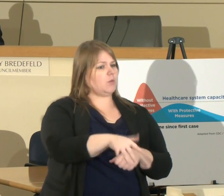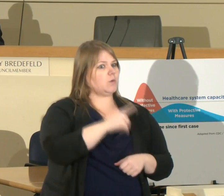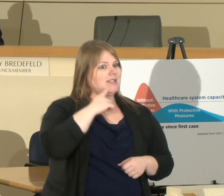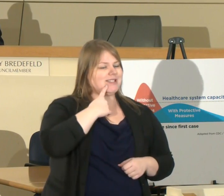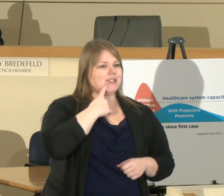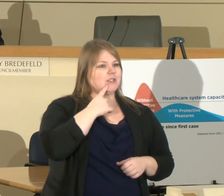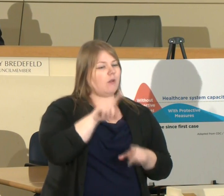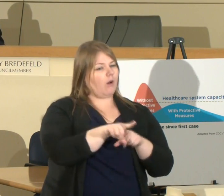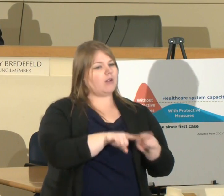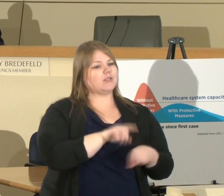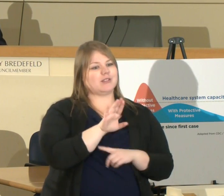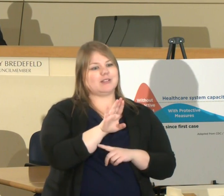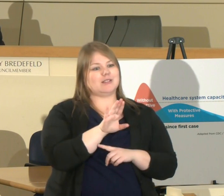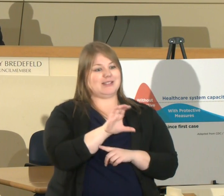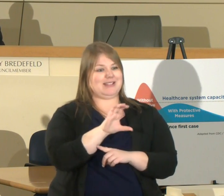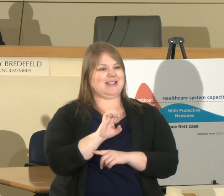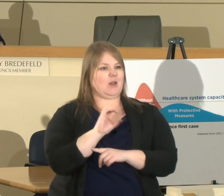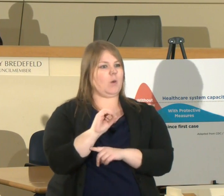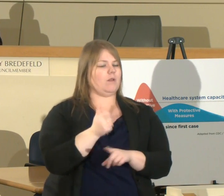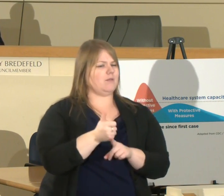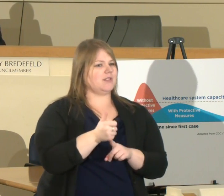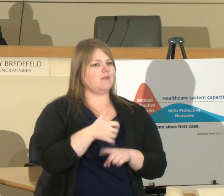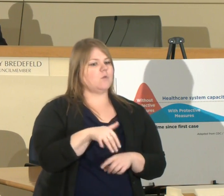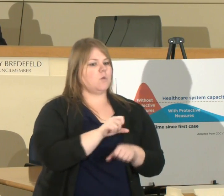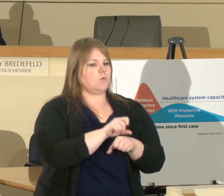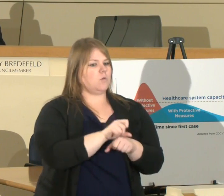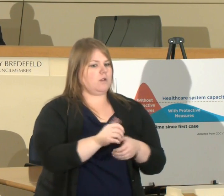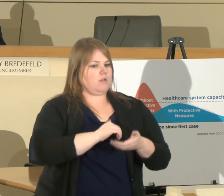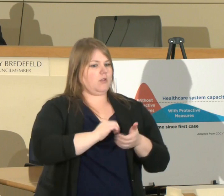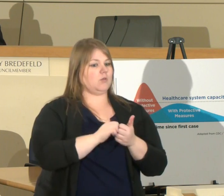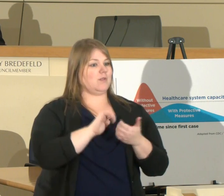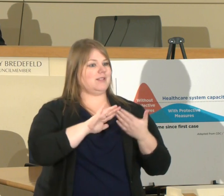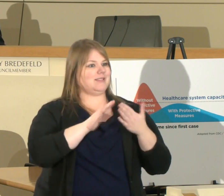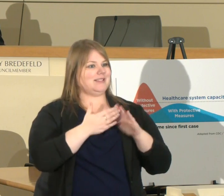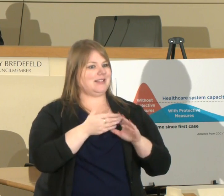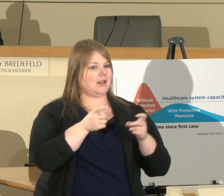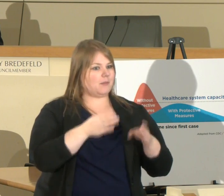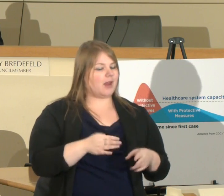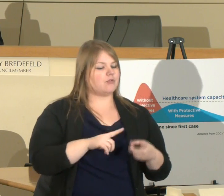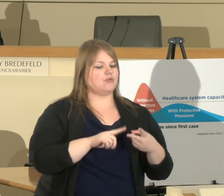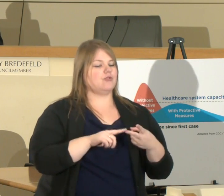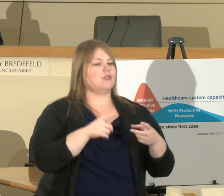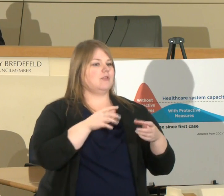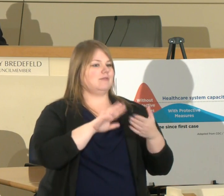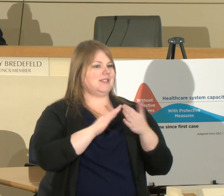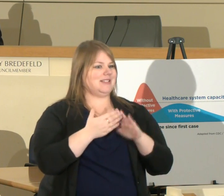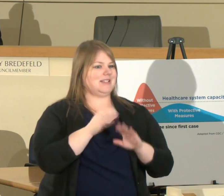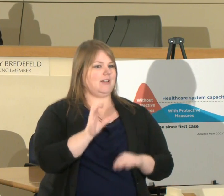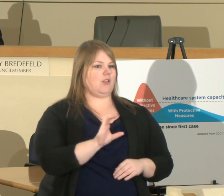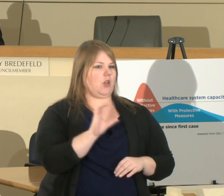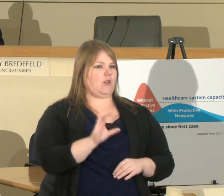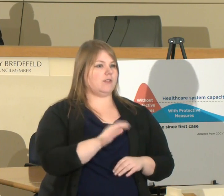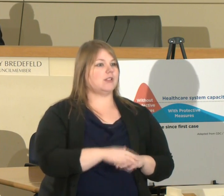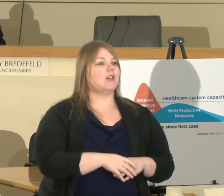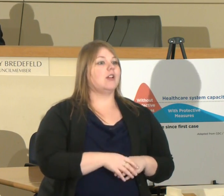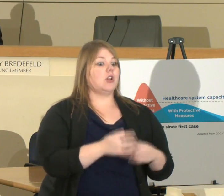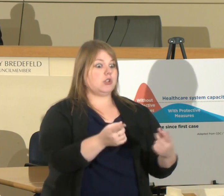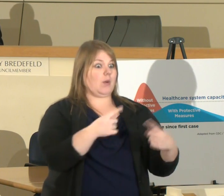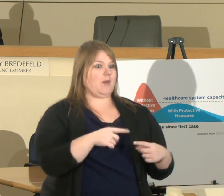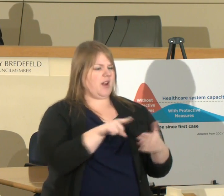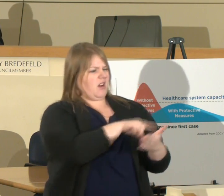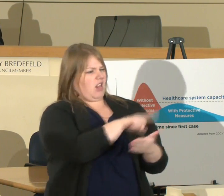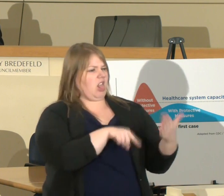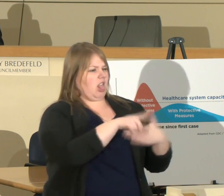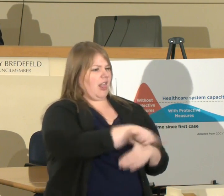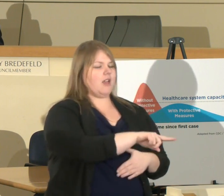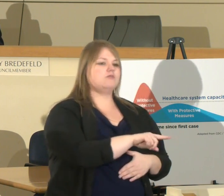CEO they're working closely with our city manager and along with the city of Clovis so I think coming here and criticizing them is the wrong approach